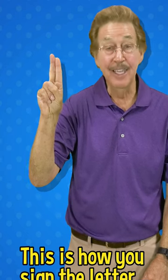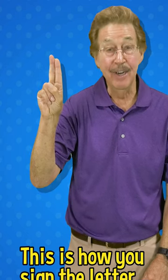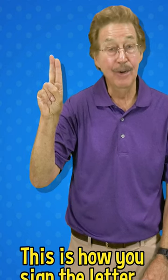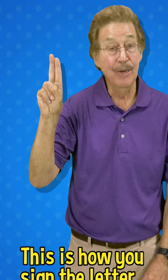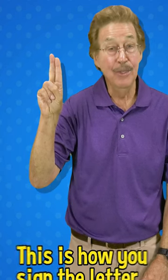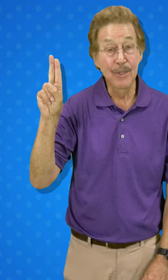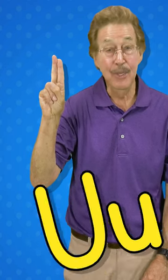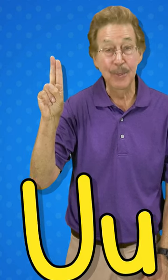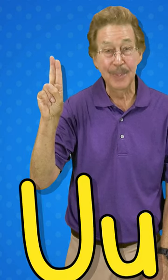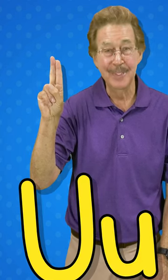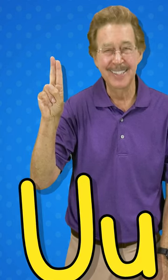letter U.